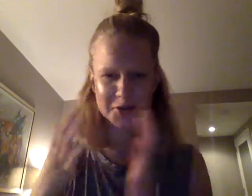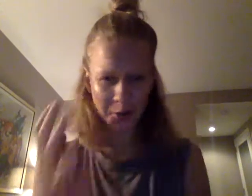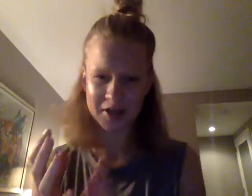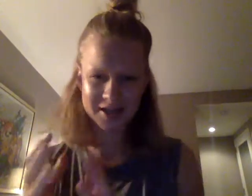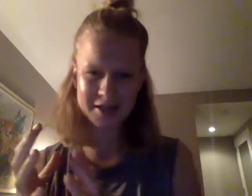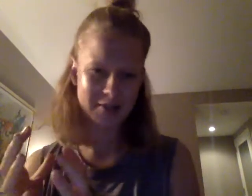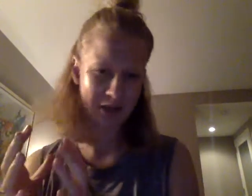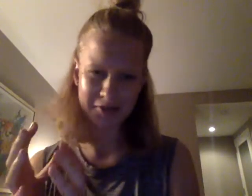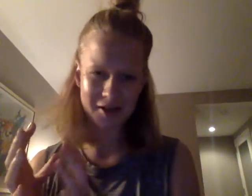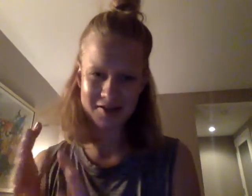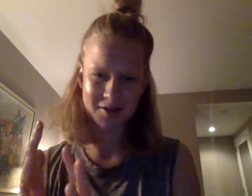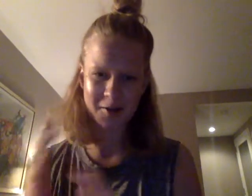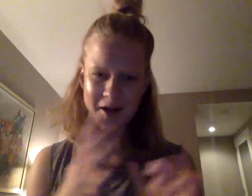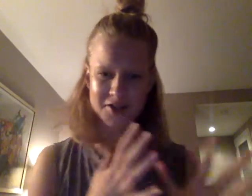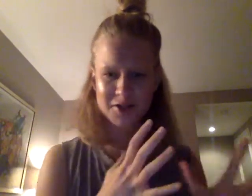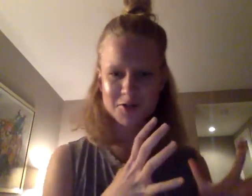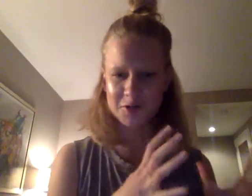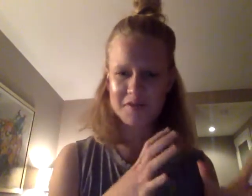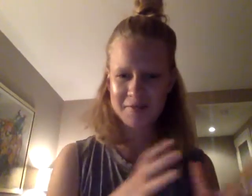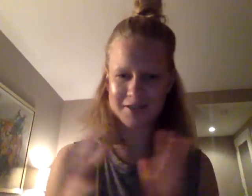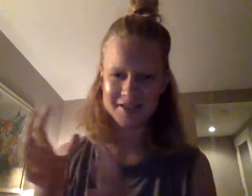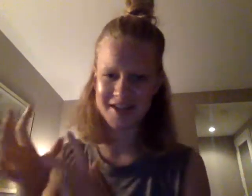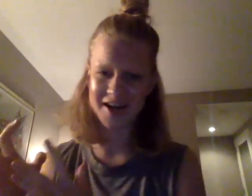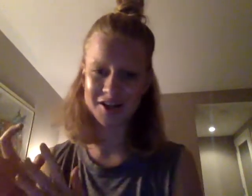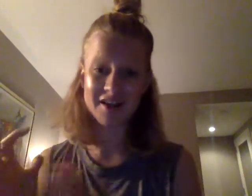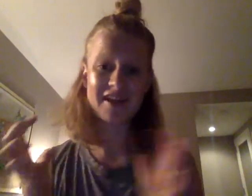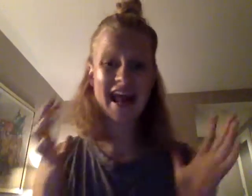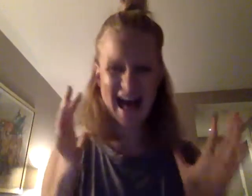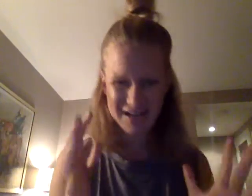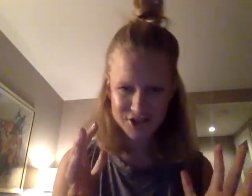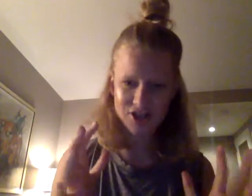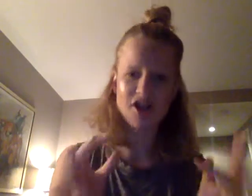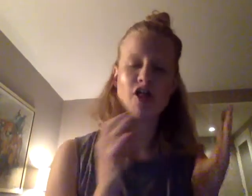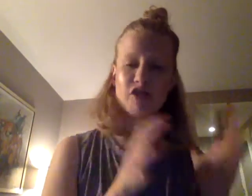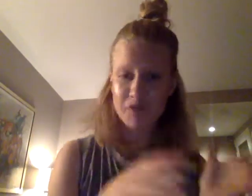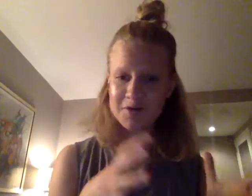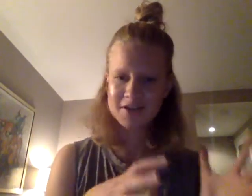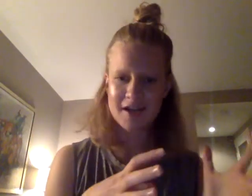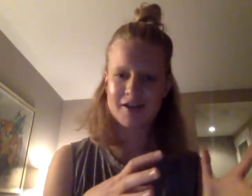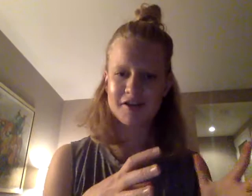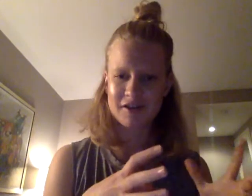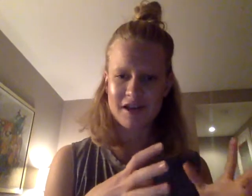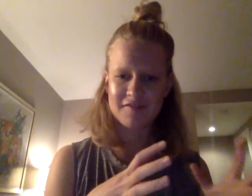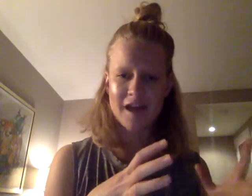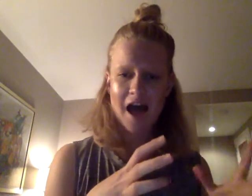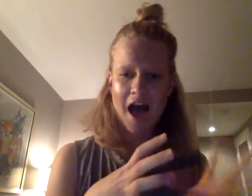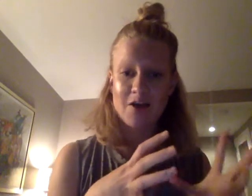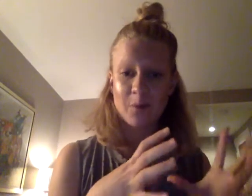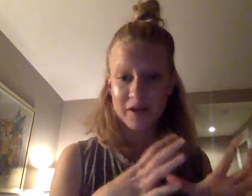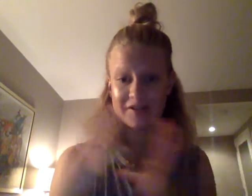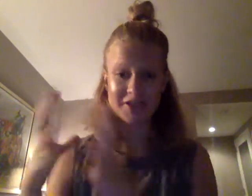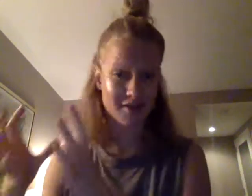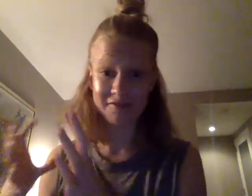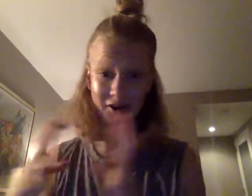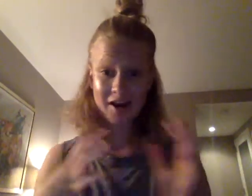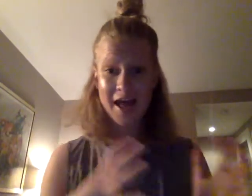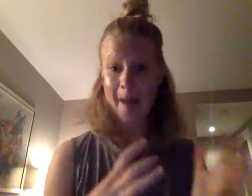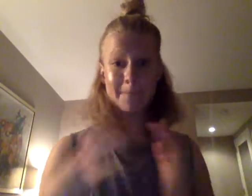don't need to be able to answer that question to be able to design a good life. And actually, through designing a good life, I will discover and